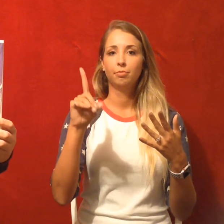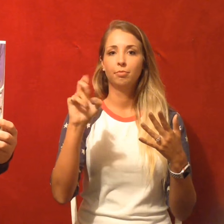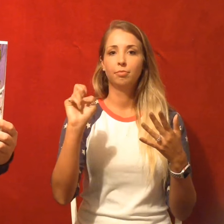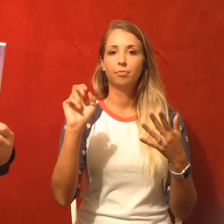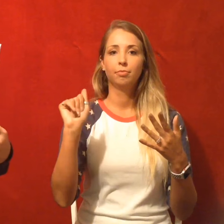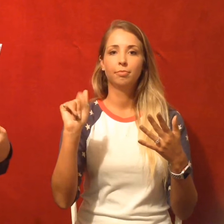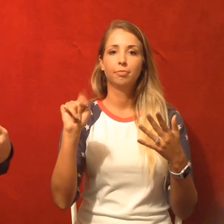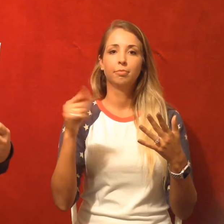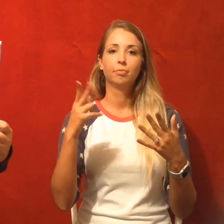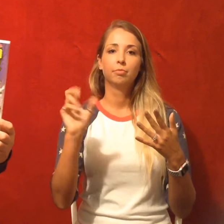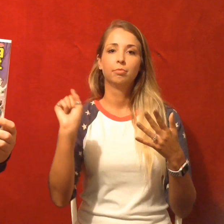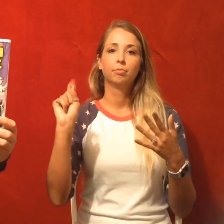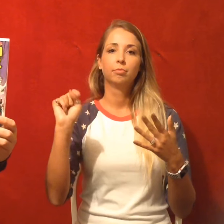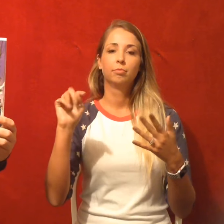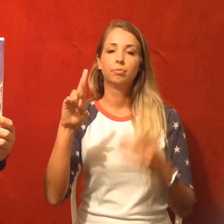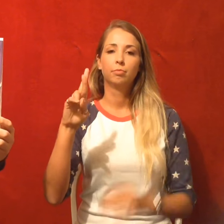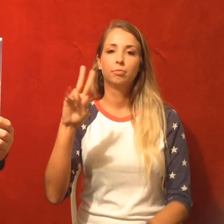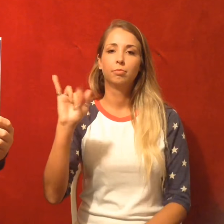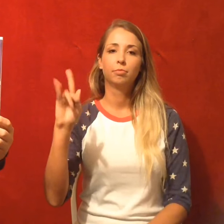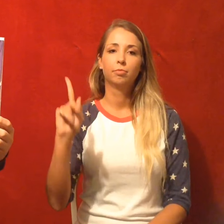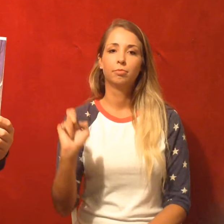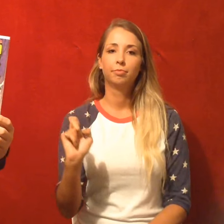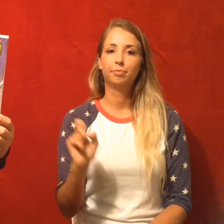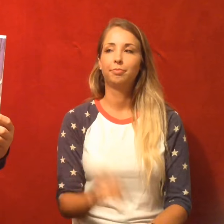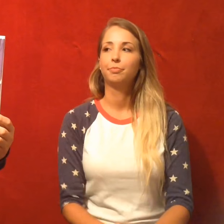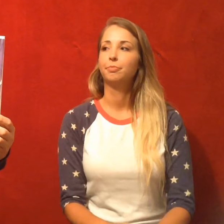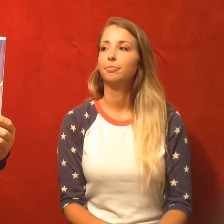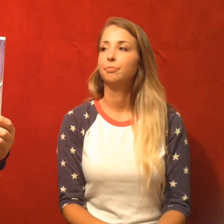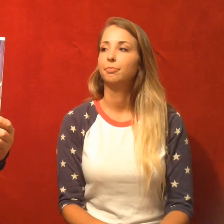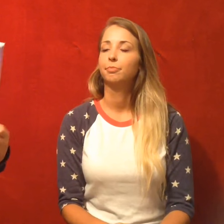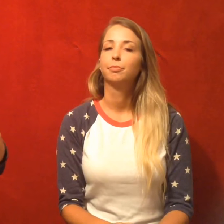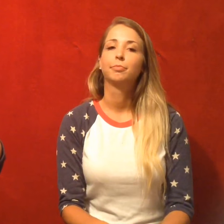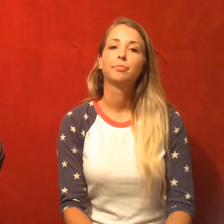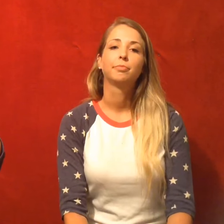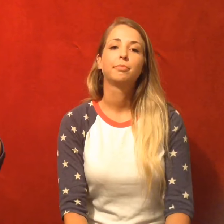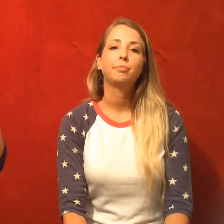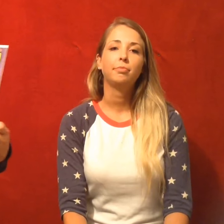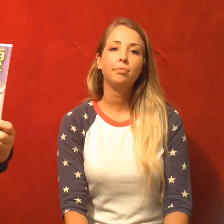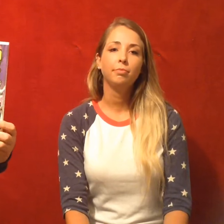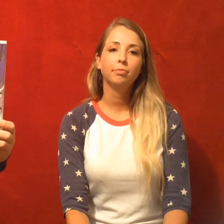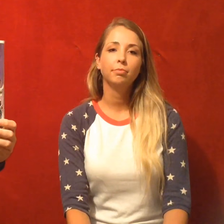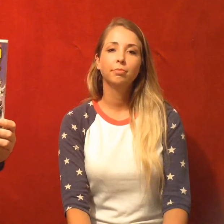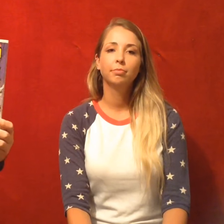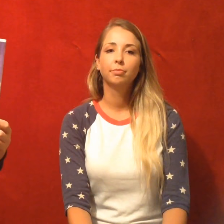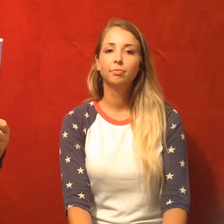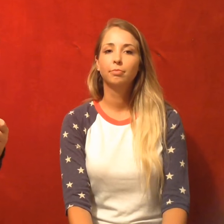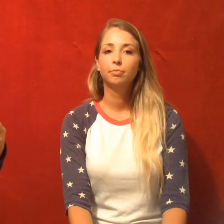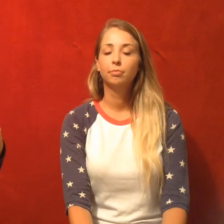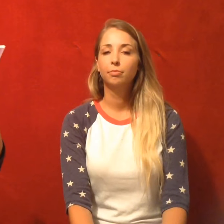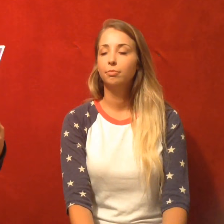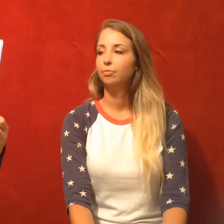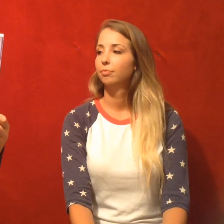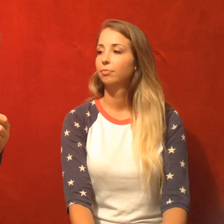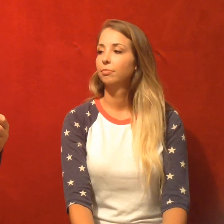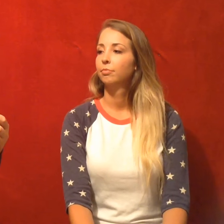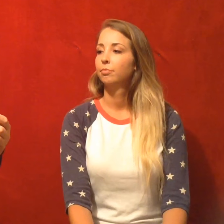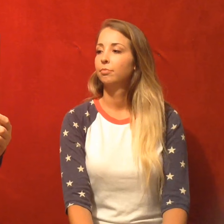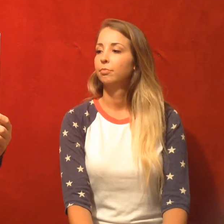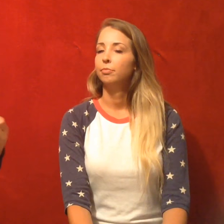character. I wish they'd do more with her. She was great in the second movie of the X-Men. But we should see her again pretty soon.